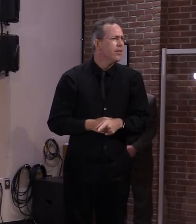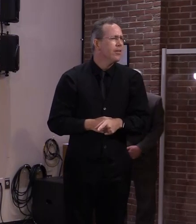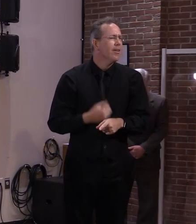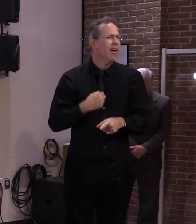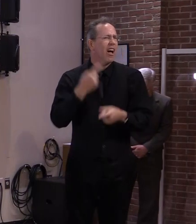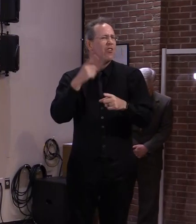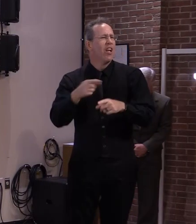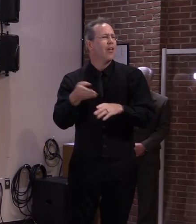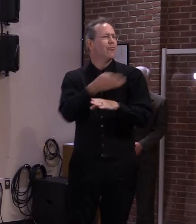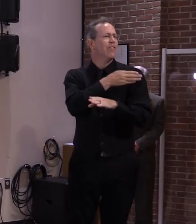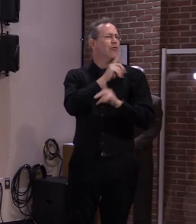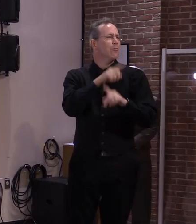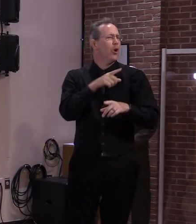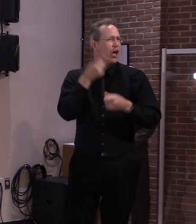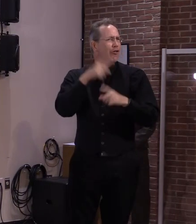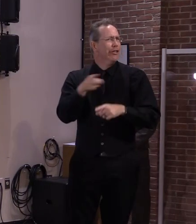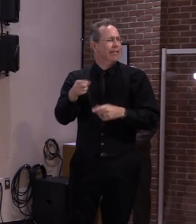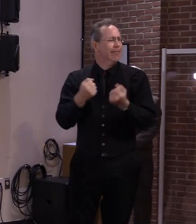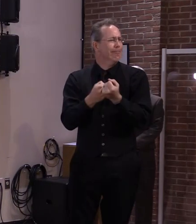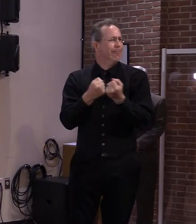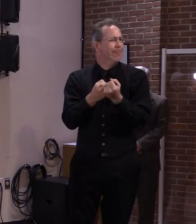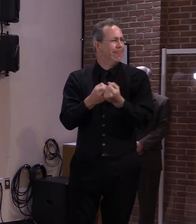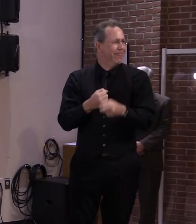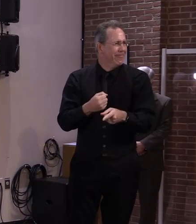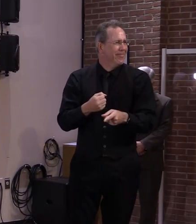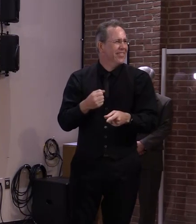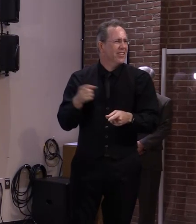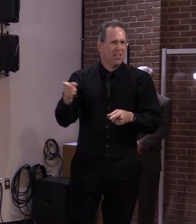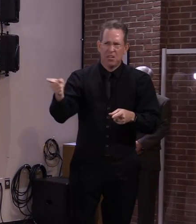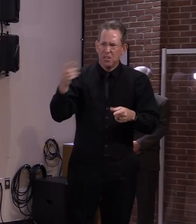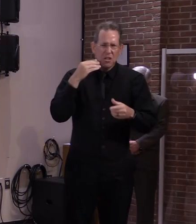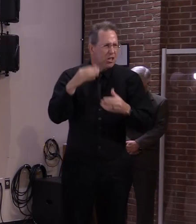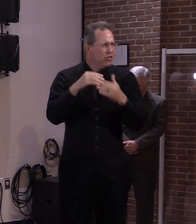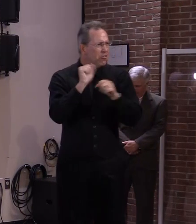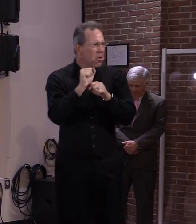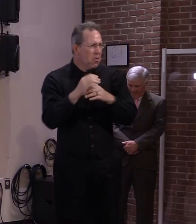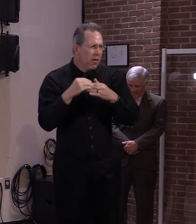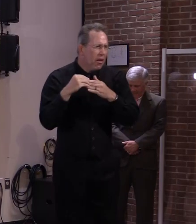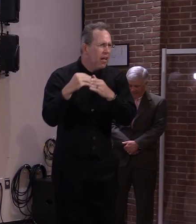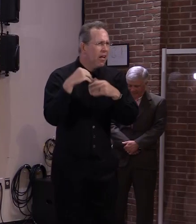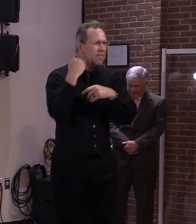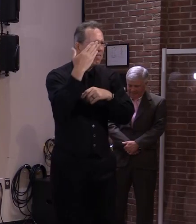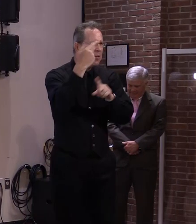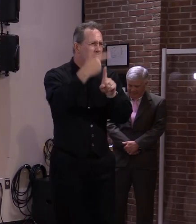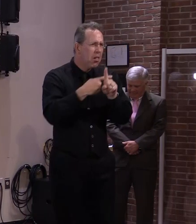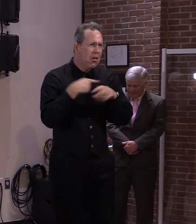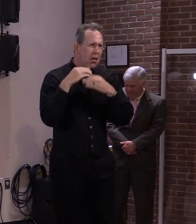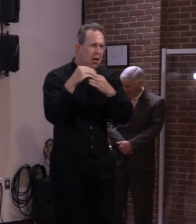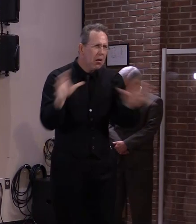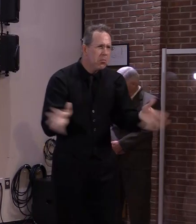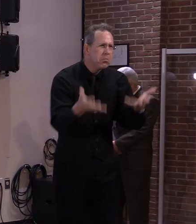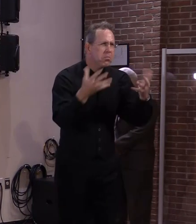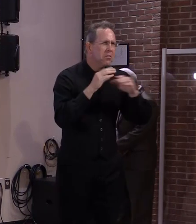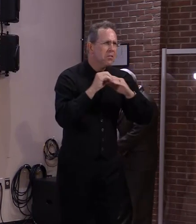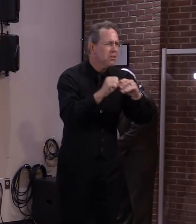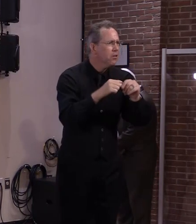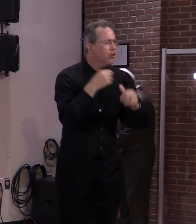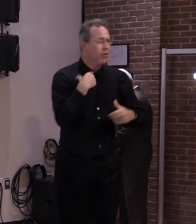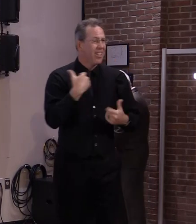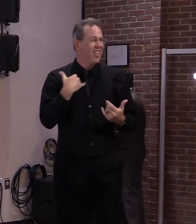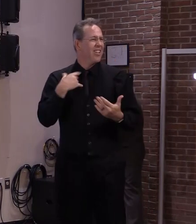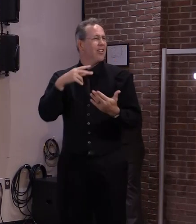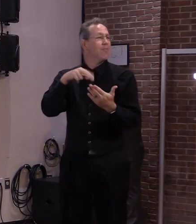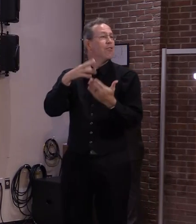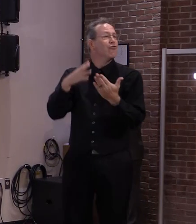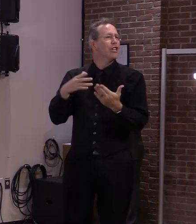15 months. We've heard from readers who asked us to share their ongoing thanks to you and the fact